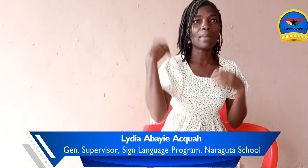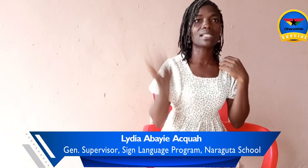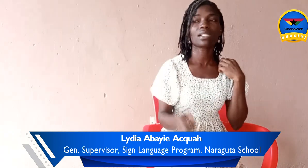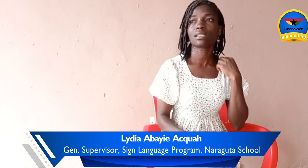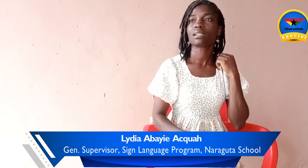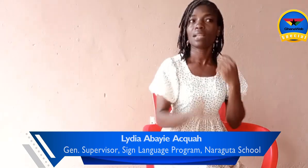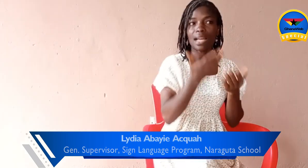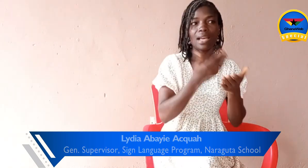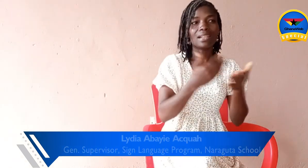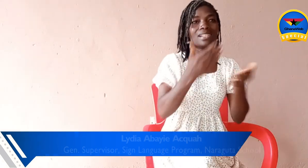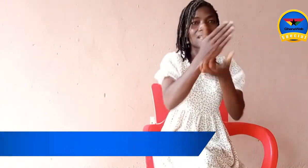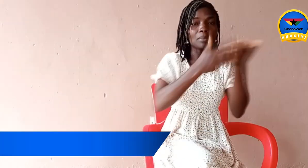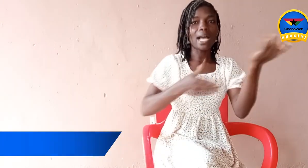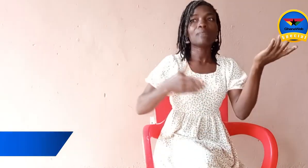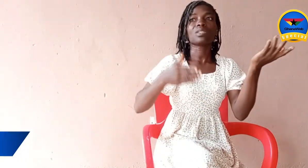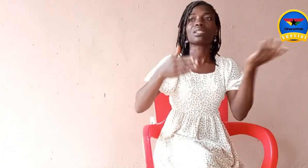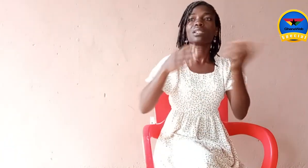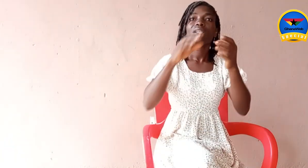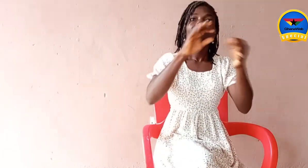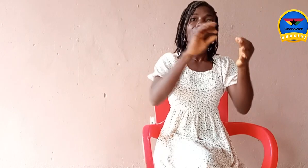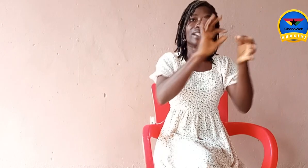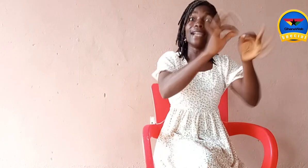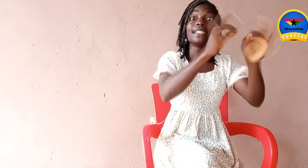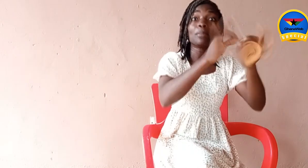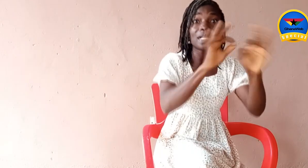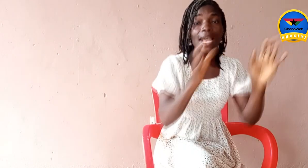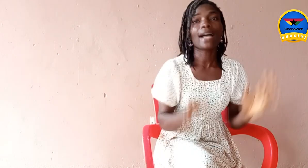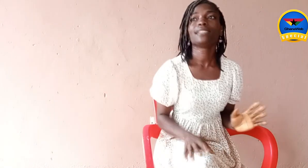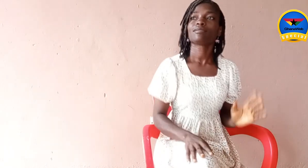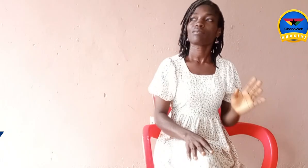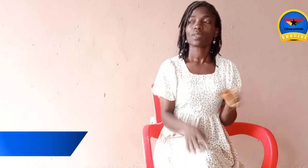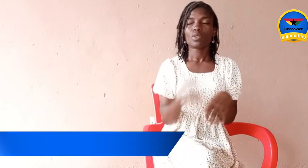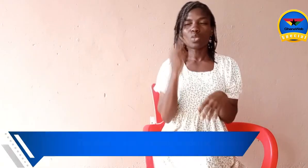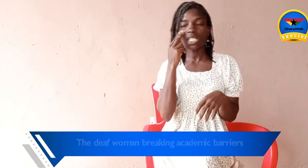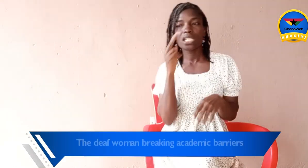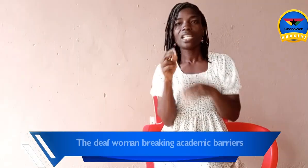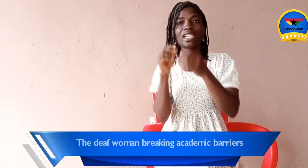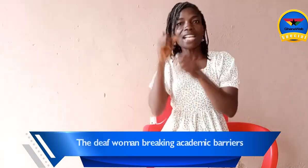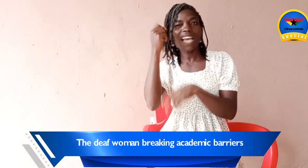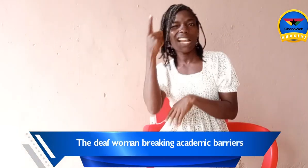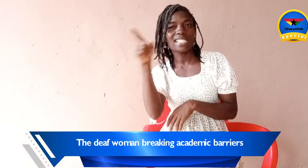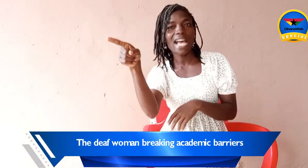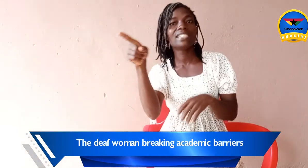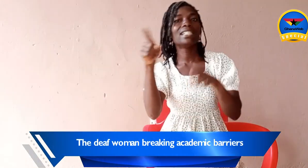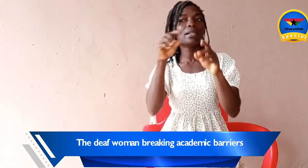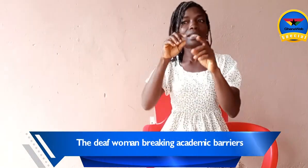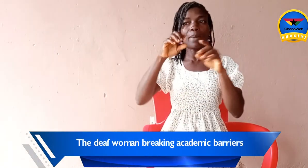the master's. And sometimes, the interpreter, you see, he doesn't understand the